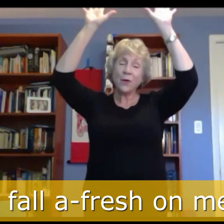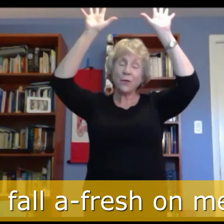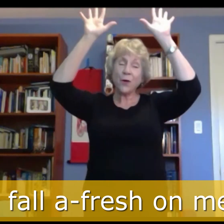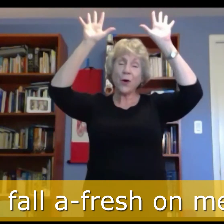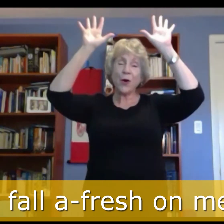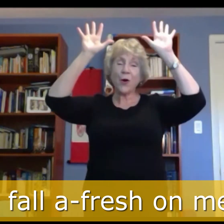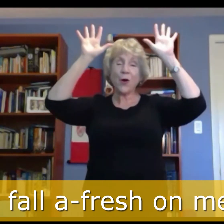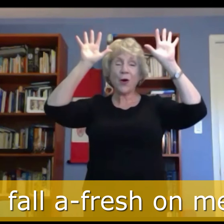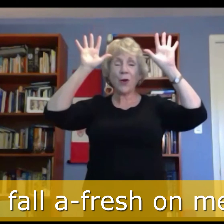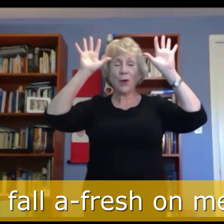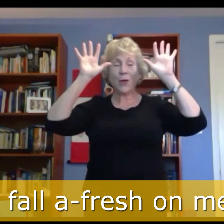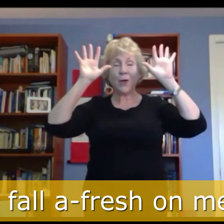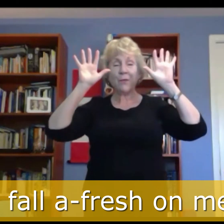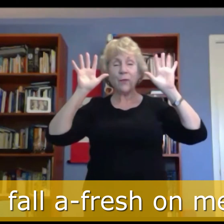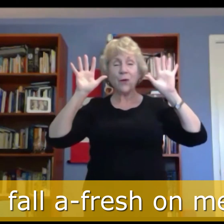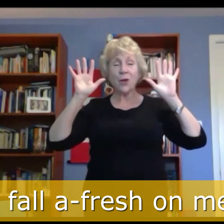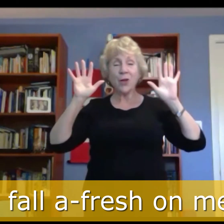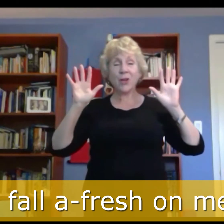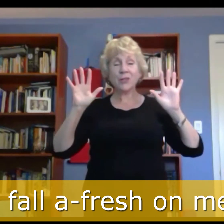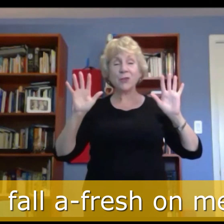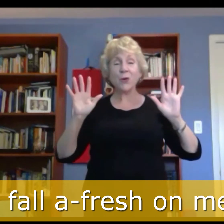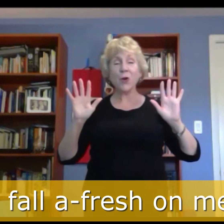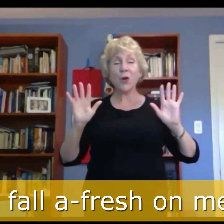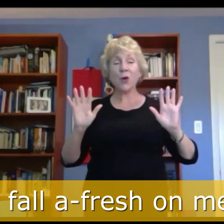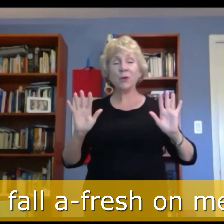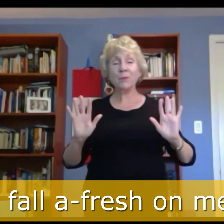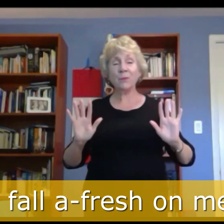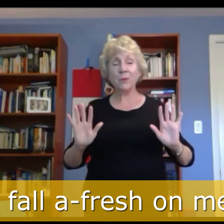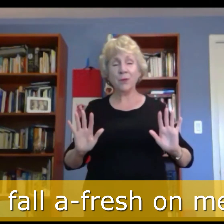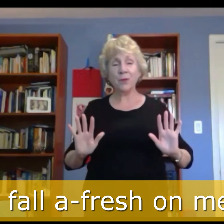fall afresh on me.